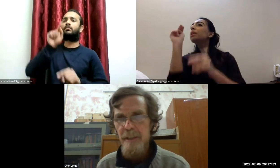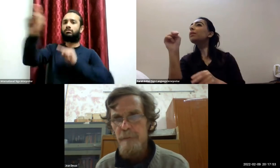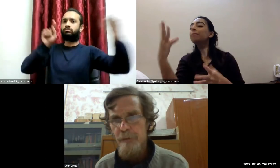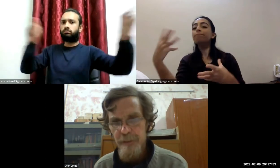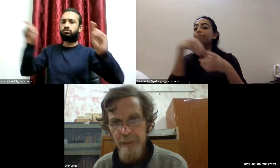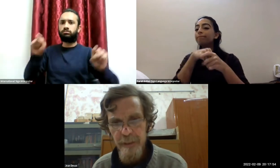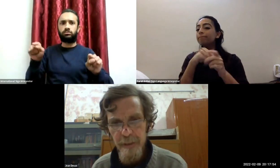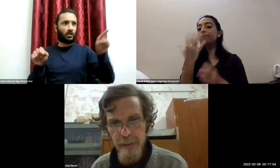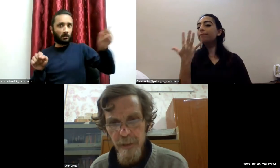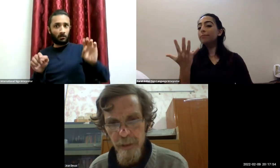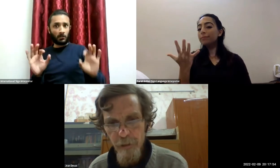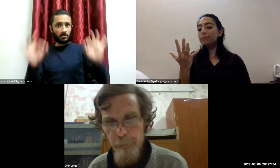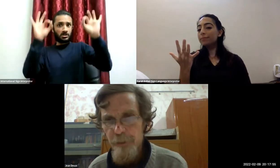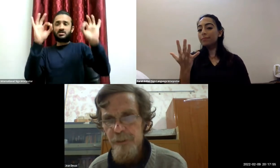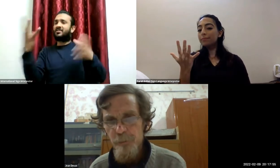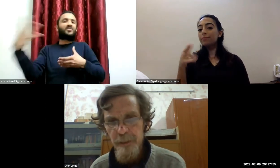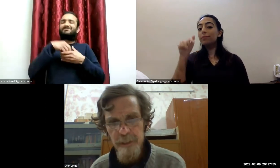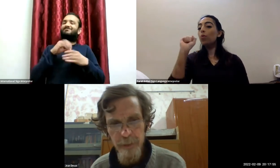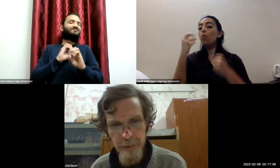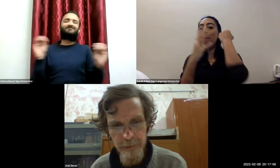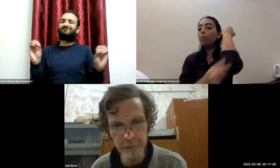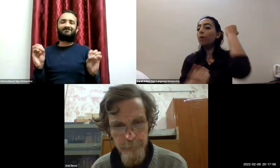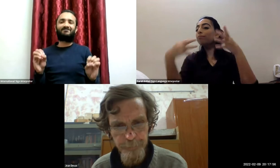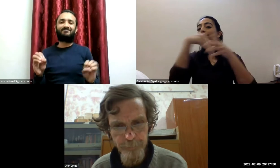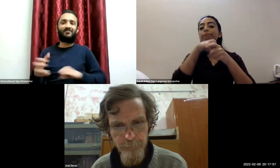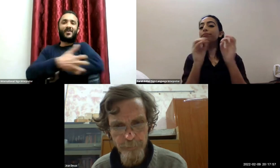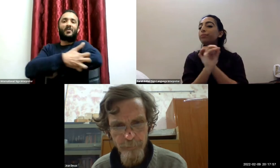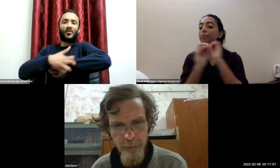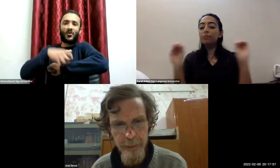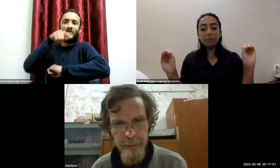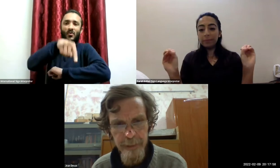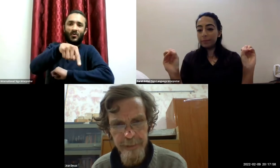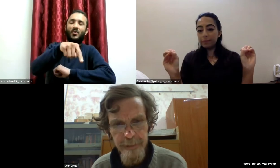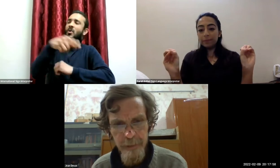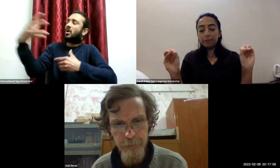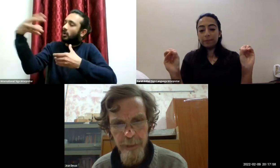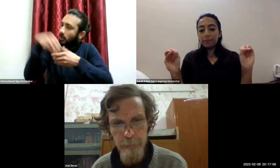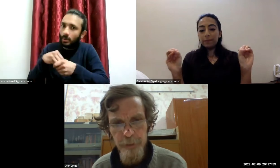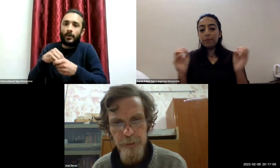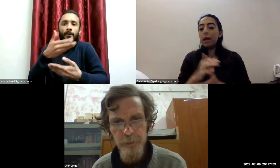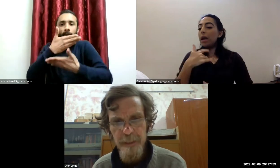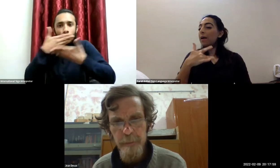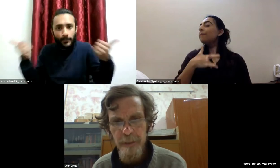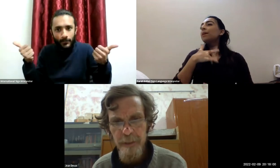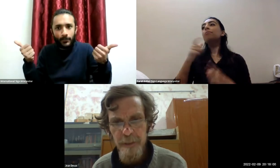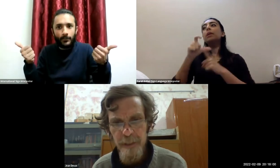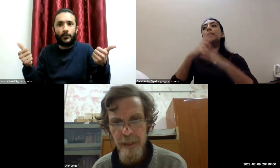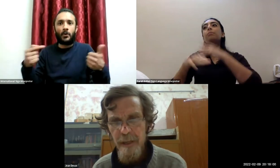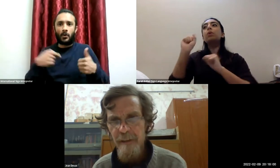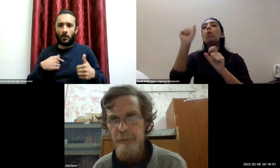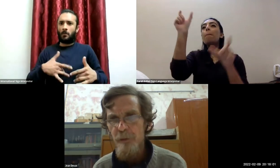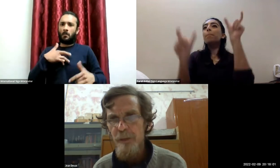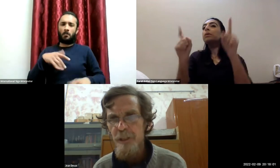the poverty of persons with disabilities and in that sense i feel that persons with disabilities